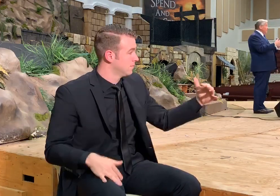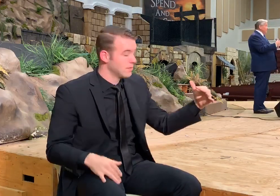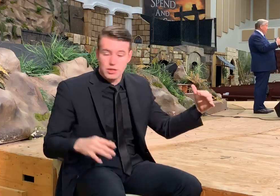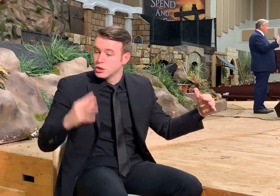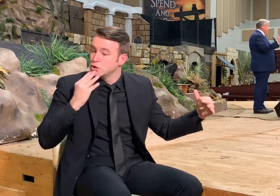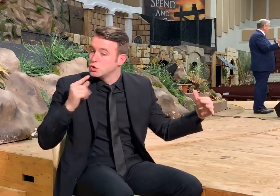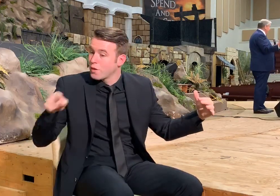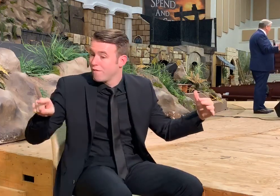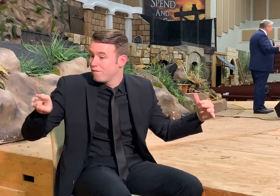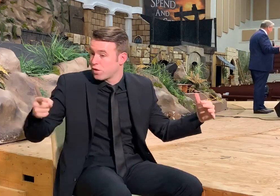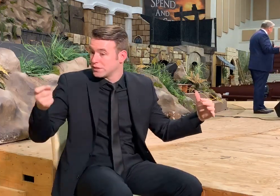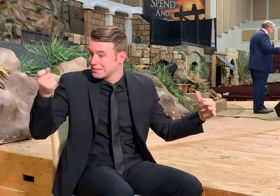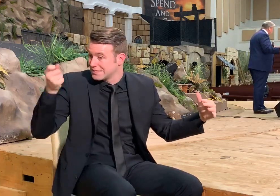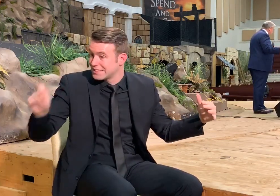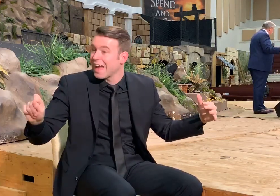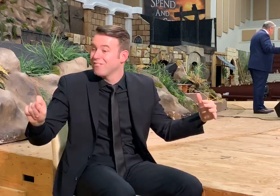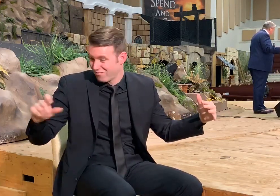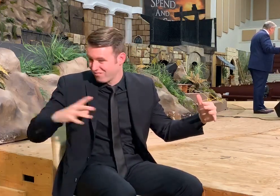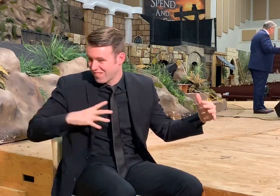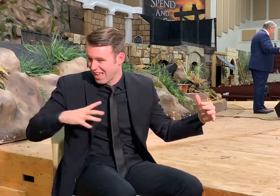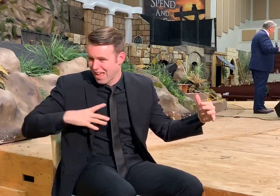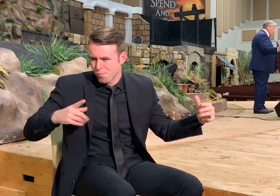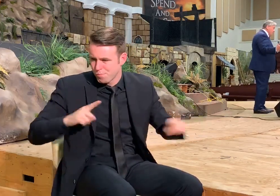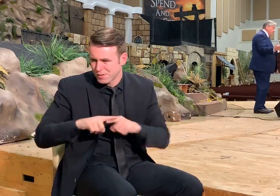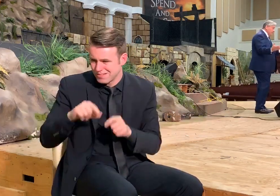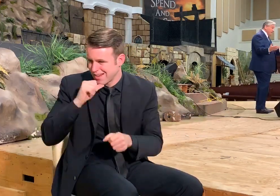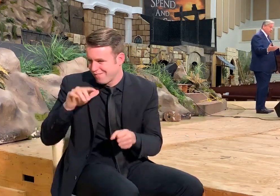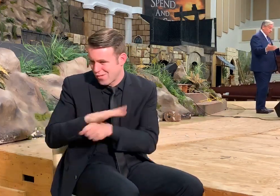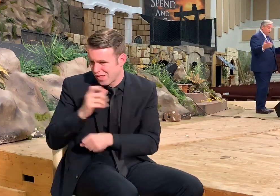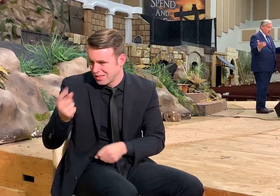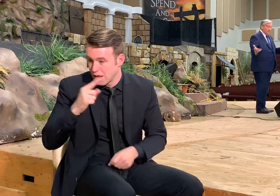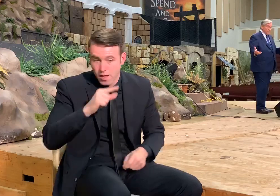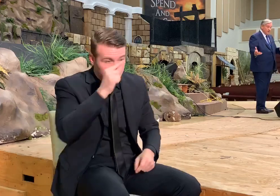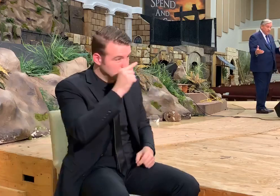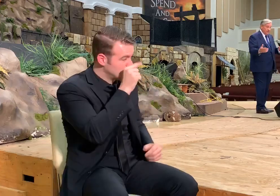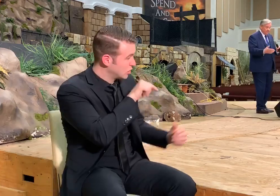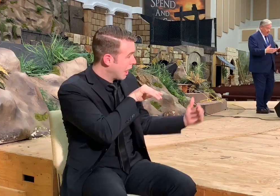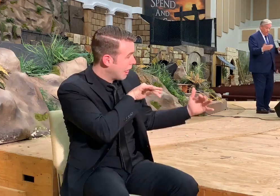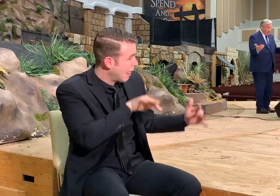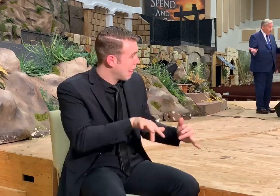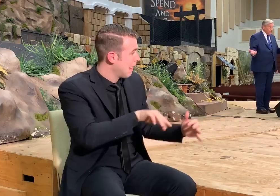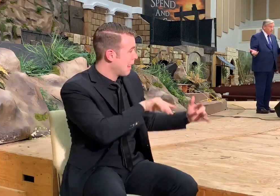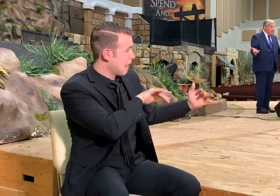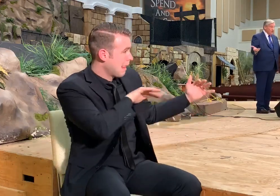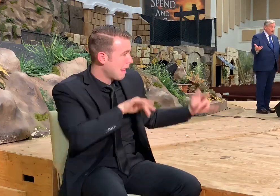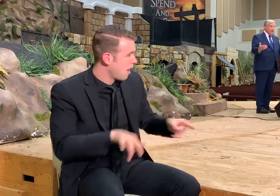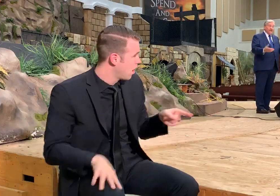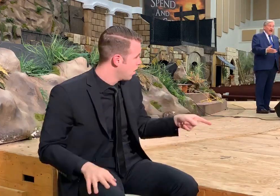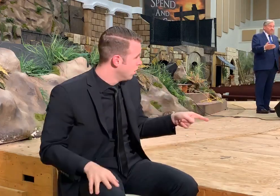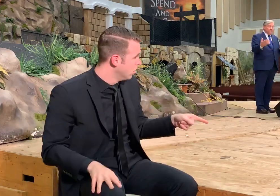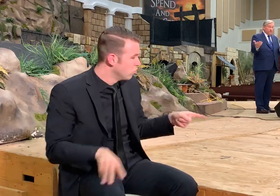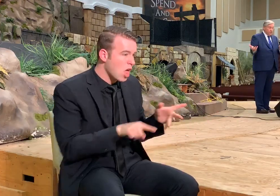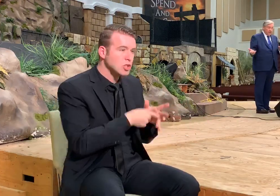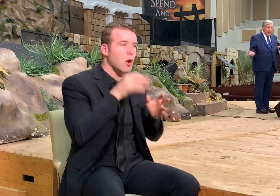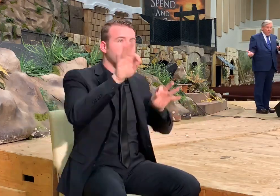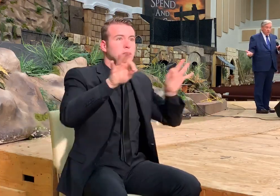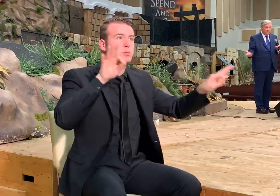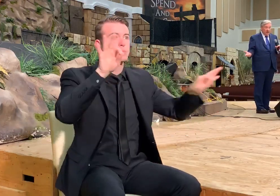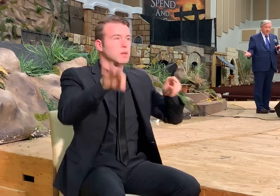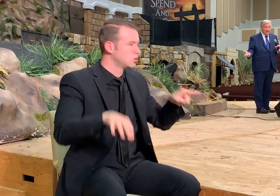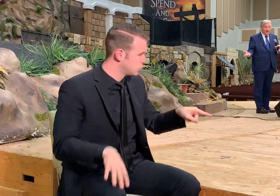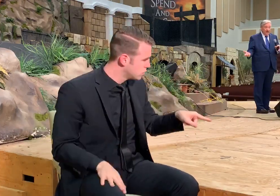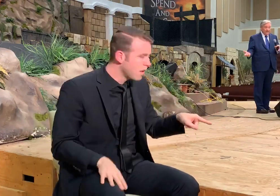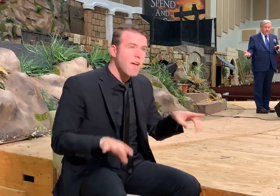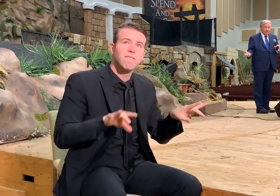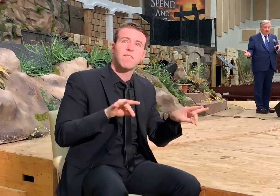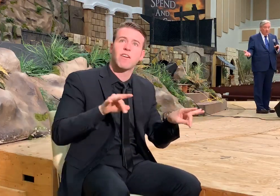Jews. They didn't get it that these Gentiles were all coming in, but they saw them coming in. They were the ones preaching and these Gentiles